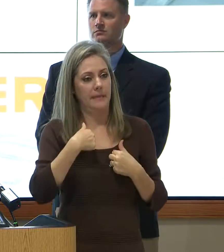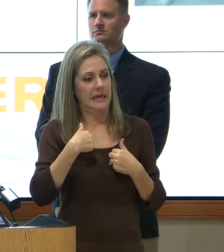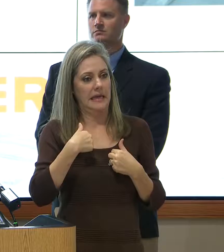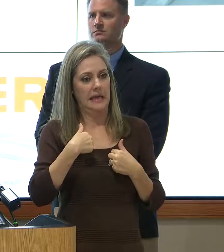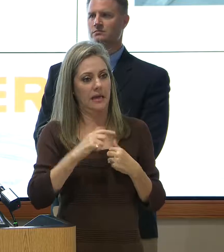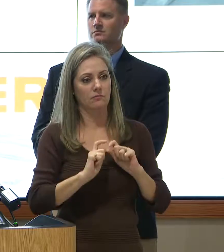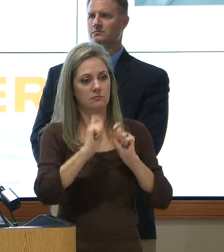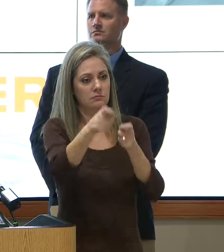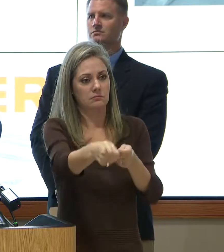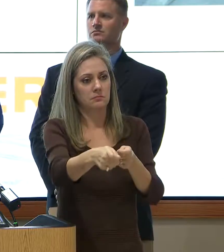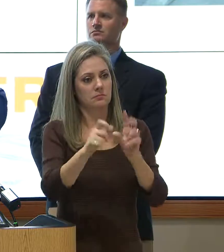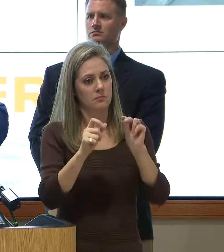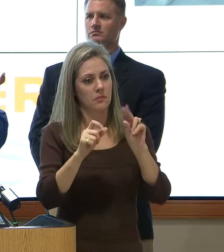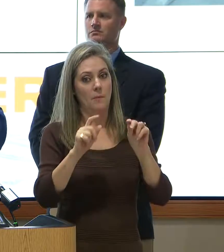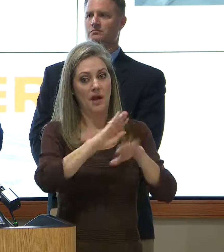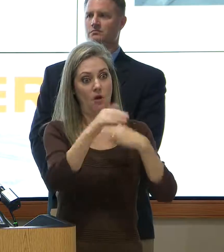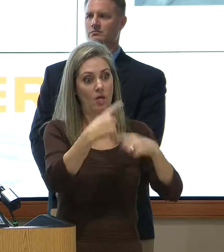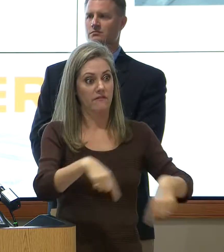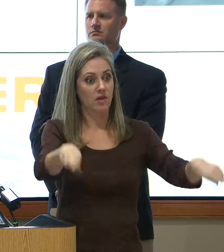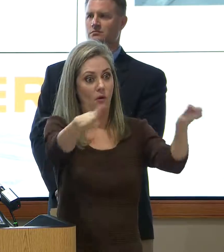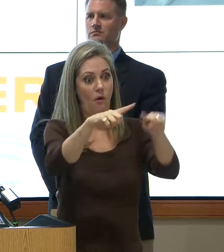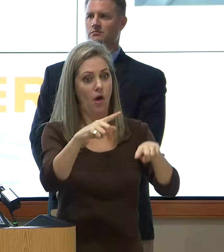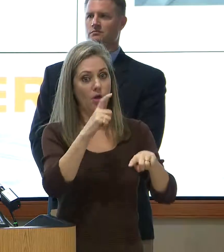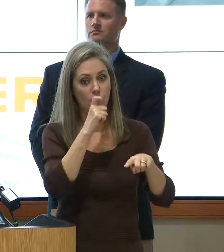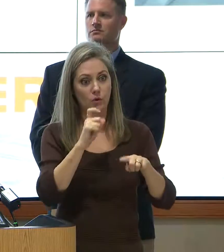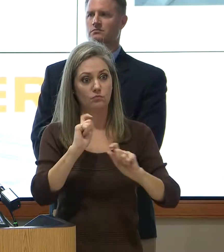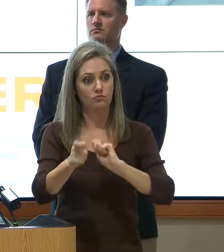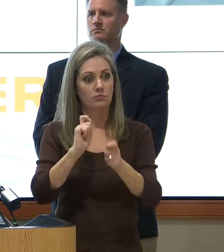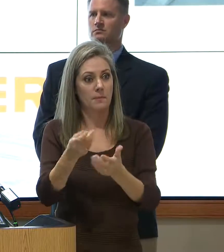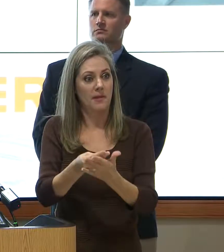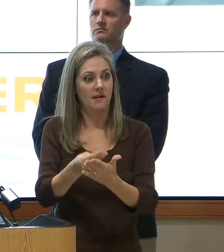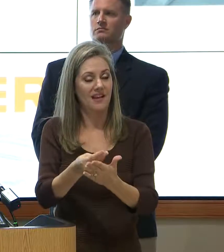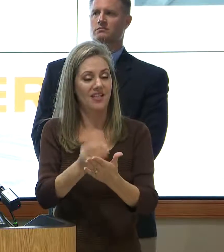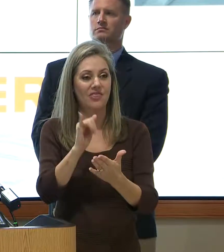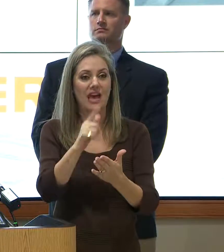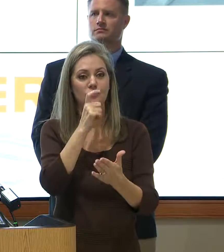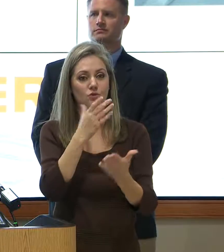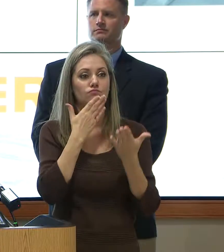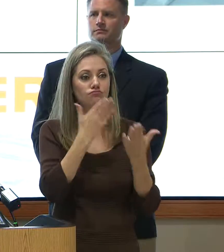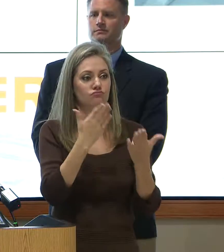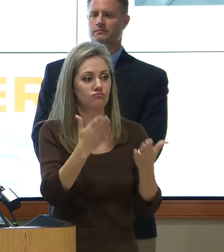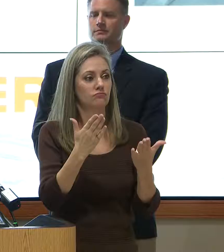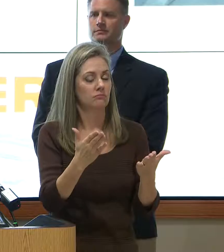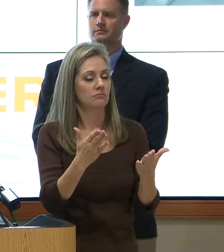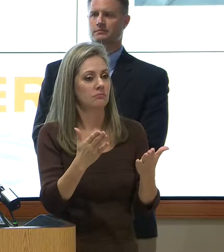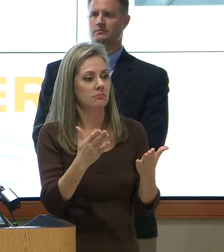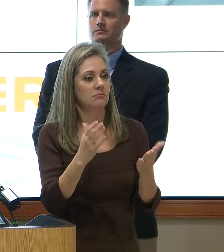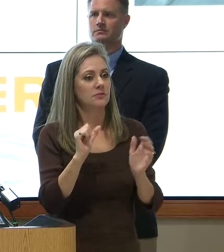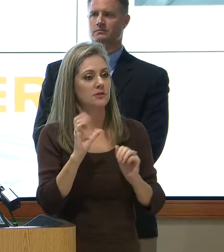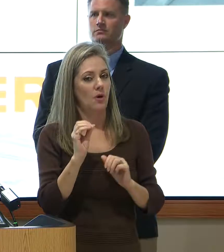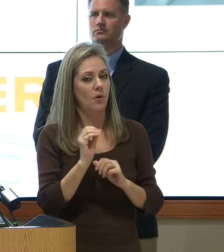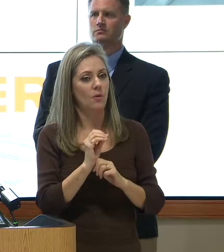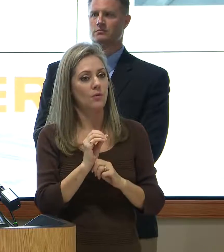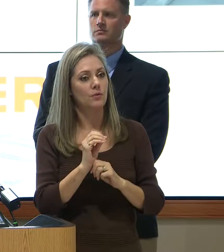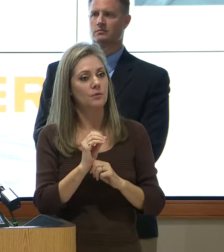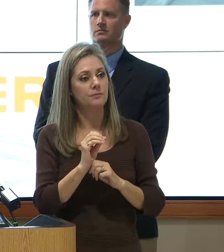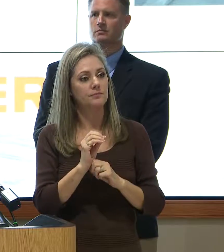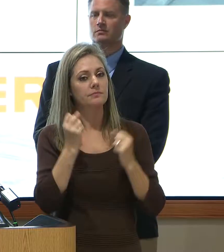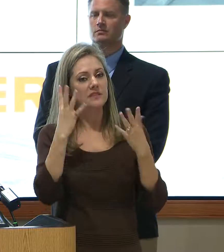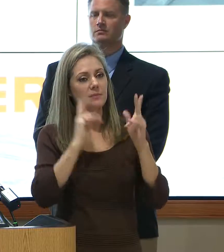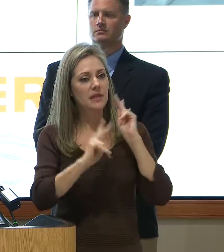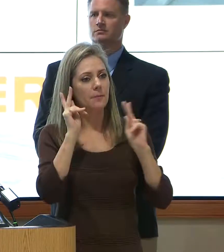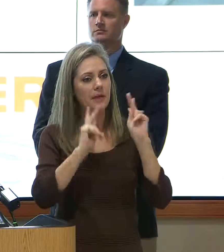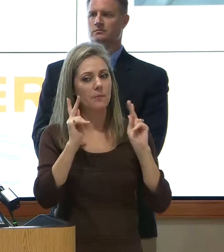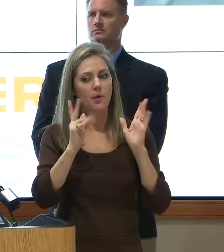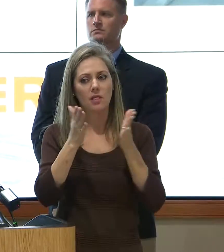me being – it's all of y'all that have given money. That's who they're grateful to. And so, you know, a lot of